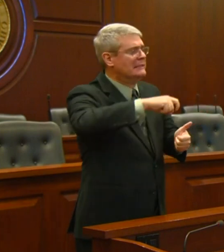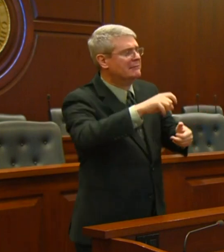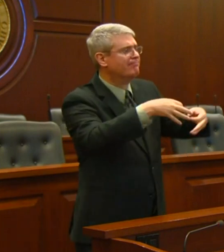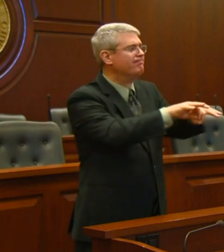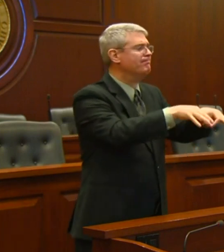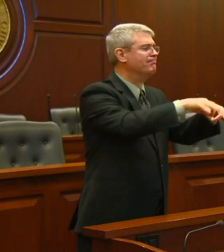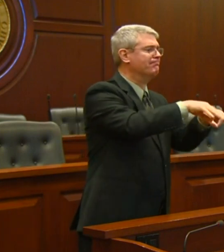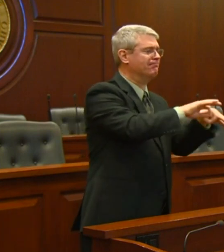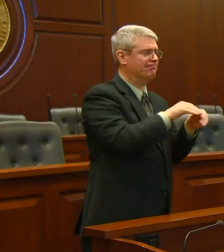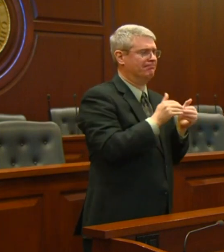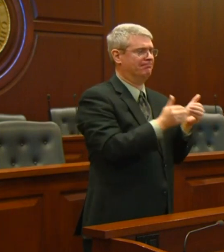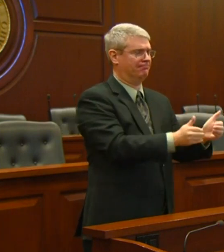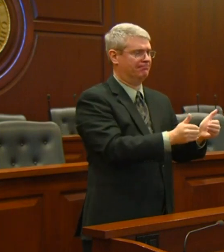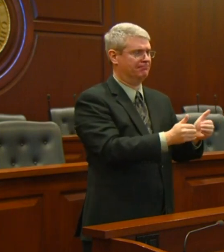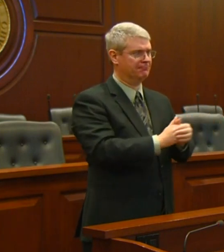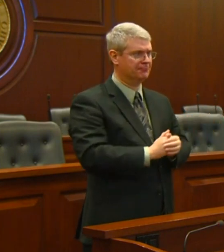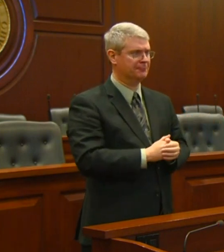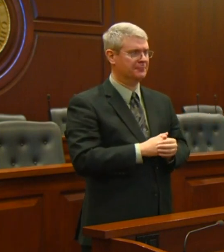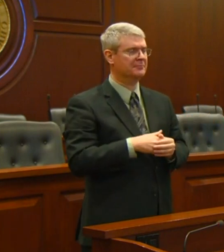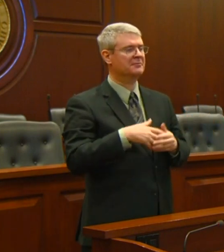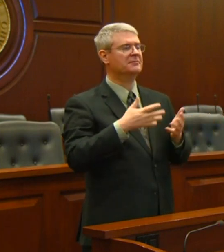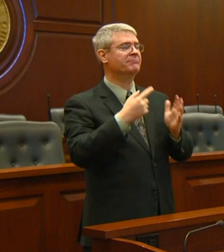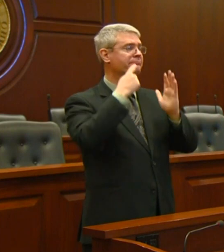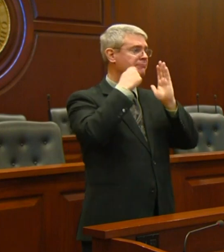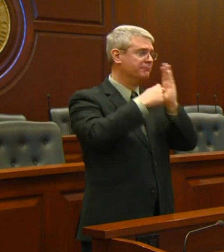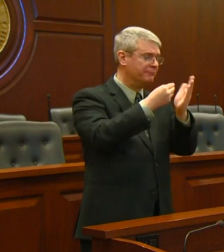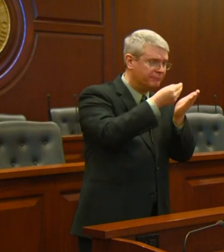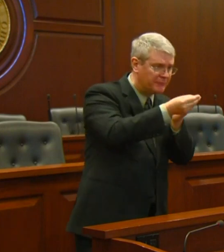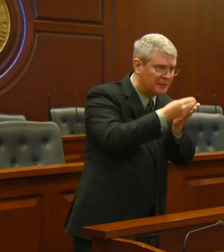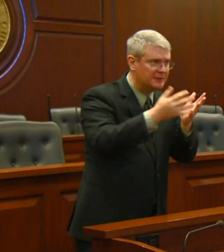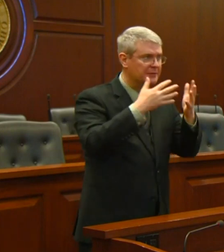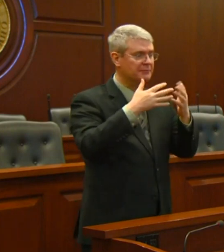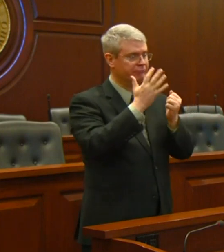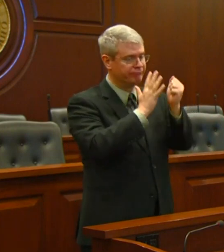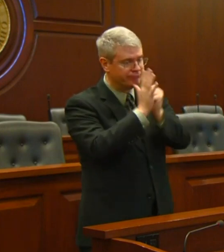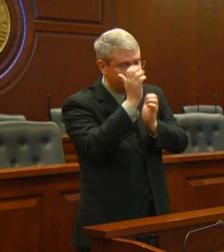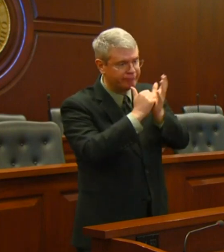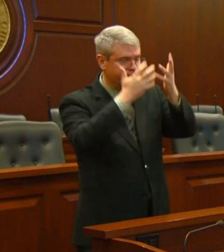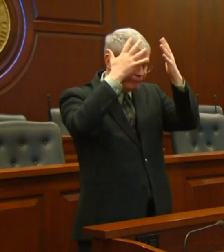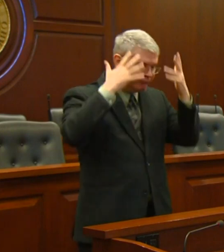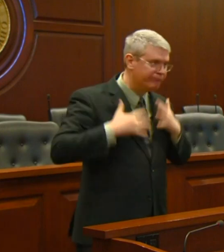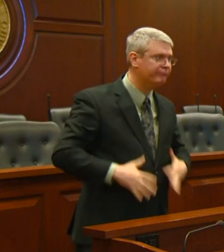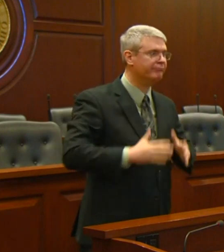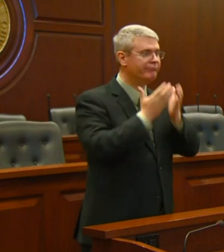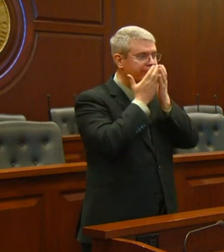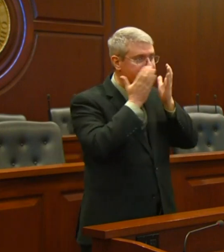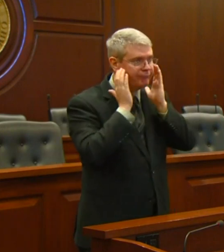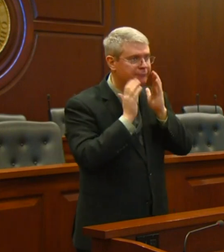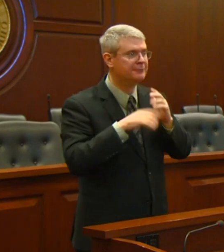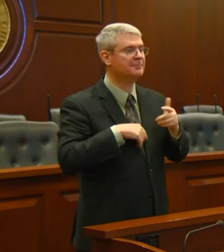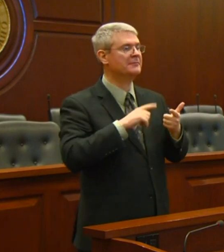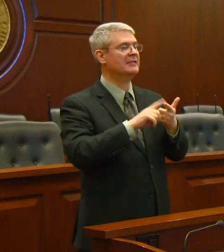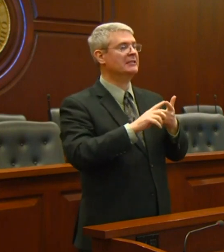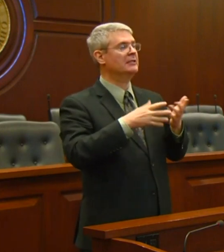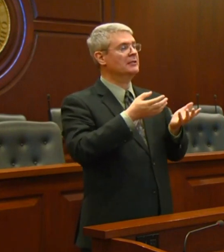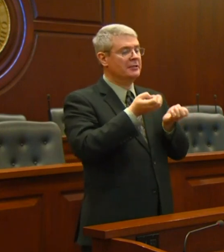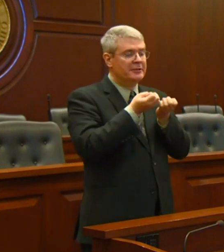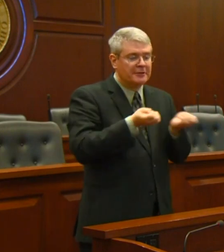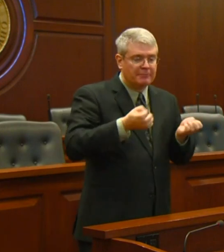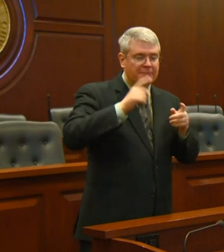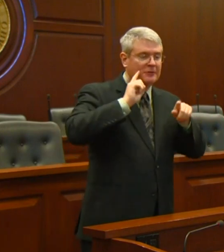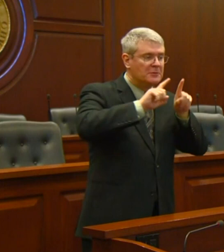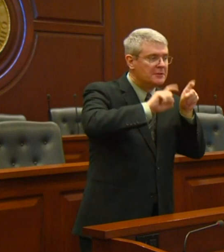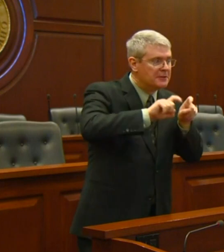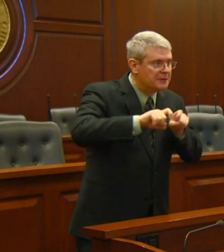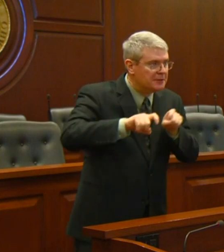protection equipment for first responders and health care workers, more test kits to minimize the spread,